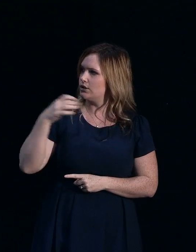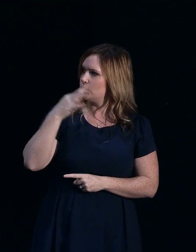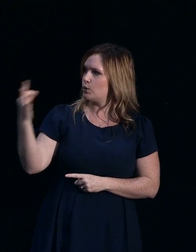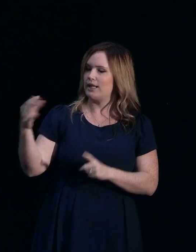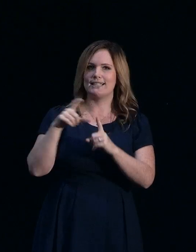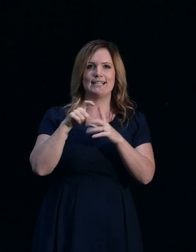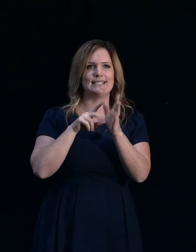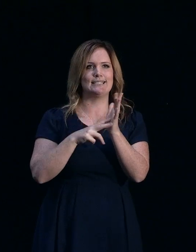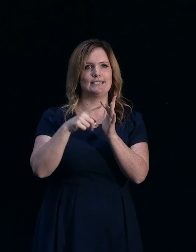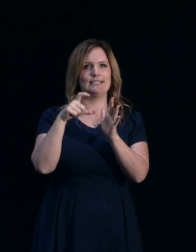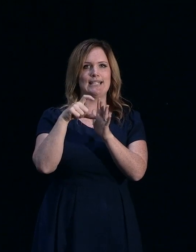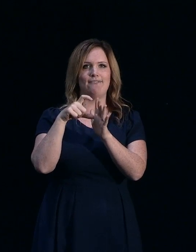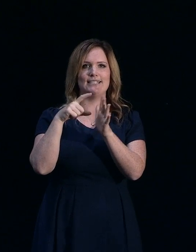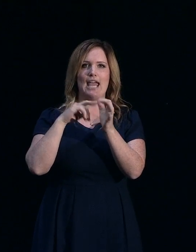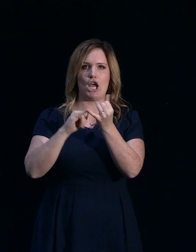Morning, everyone.